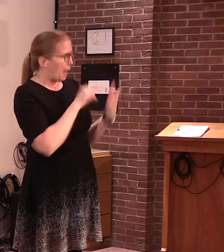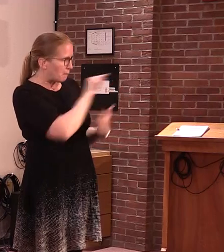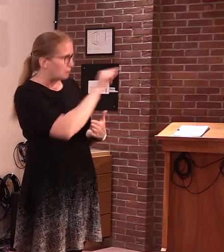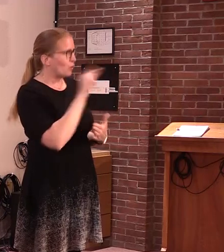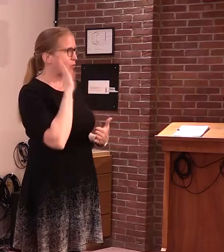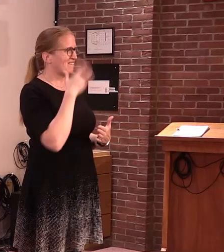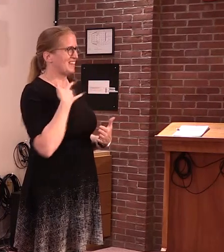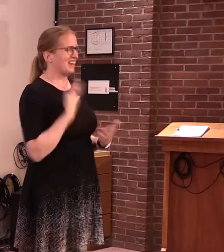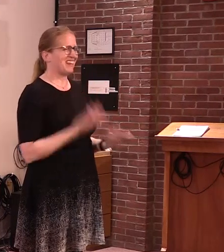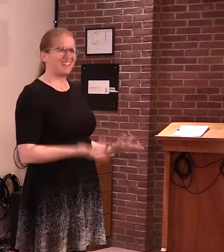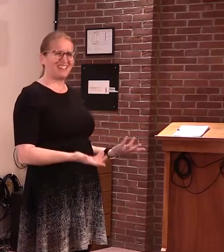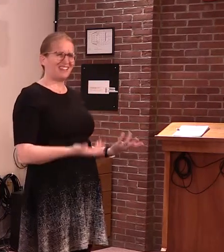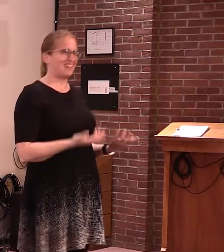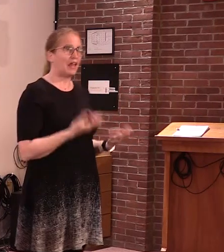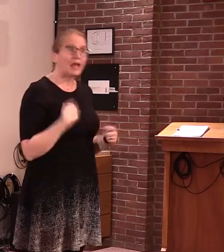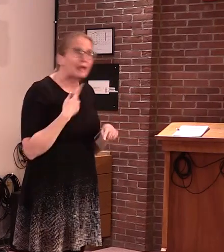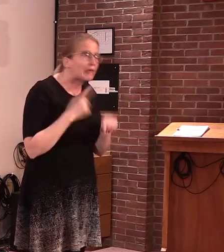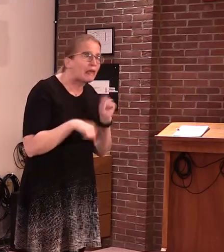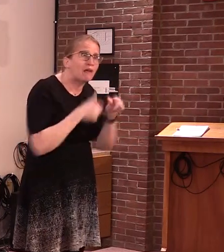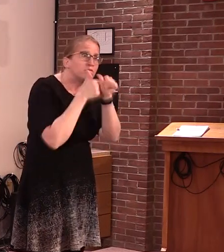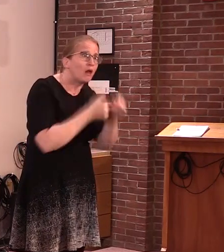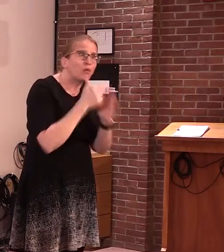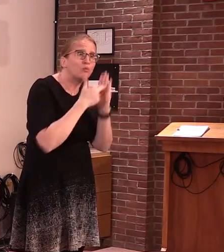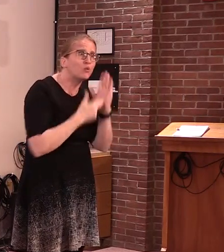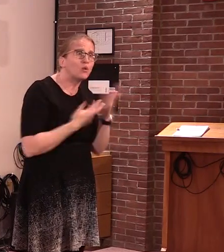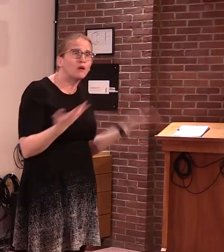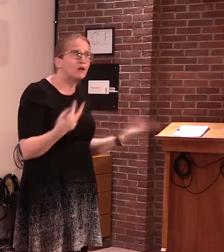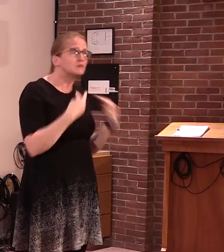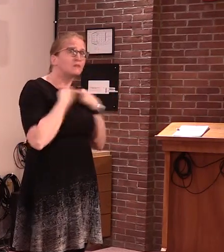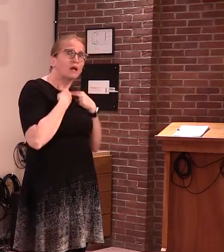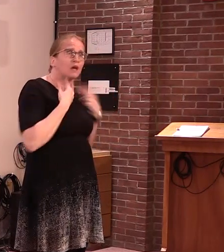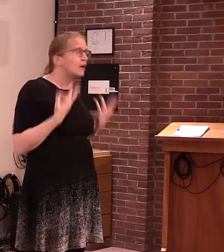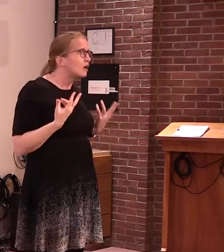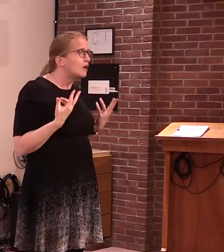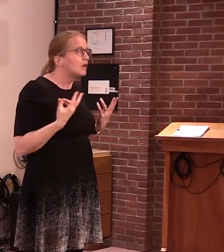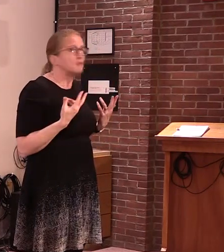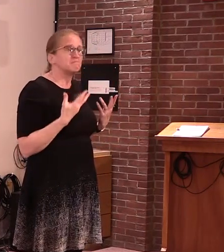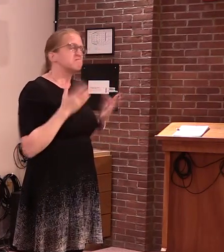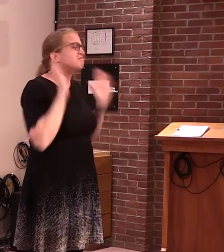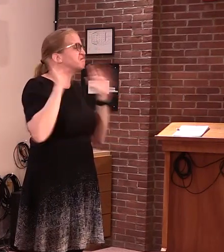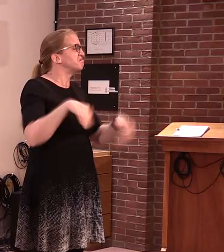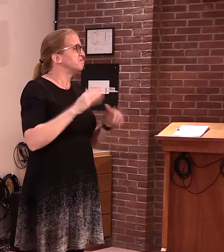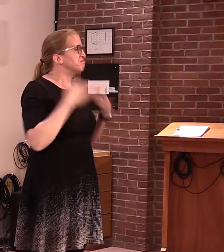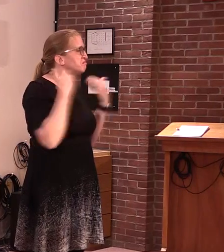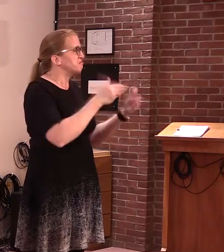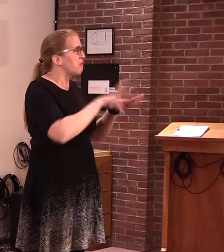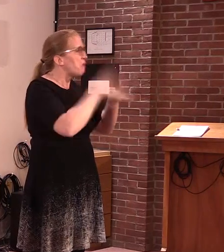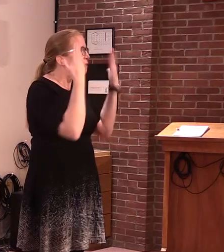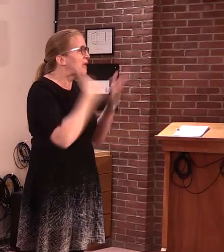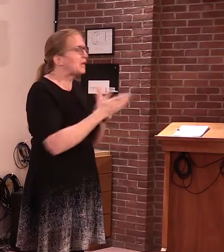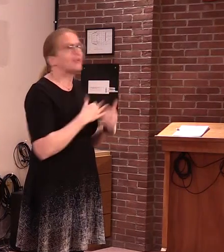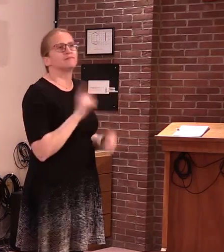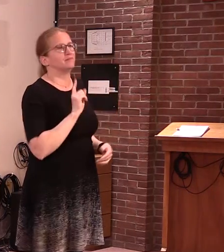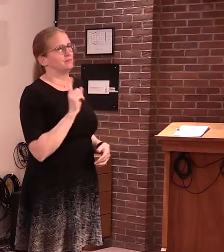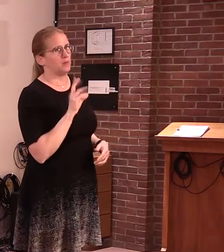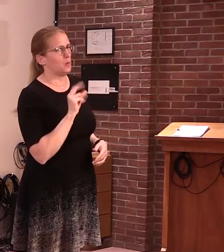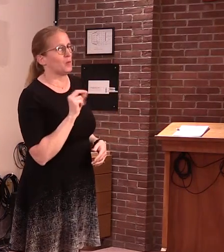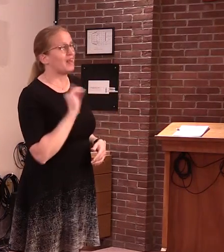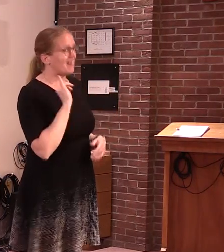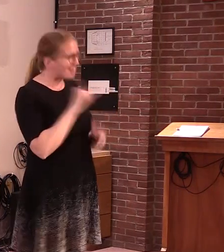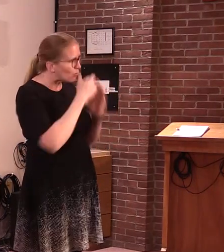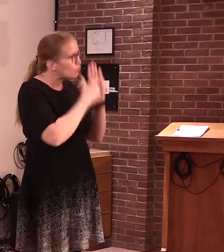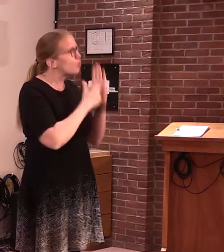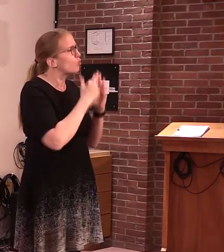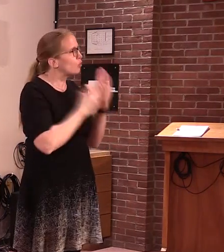difficult to reopen under the guidelines. However, these guidelines are in place to protect Vermonters. The